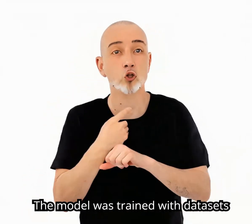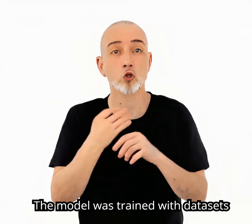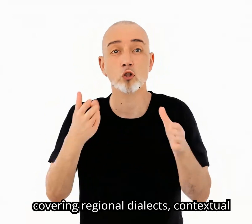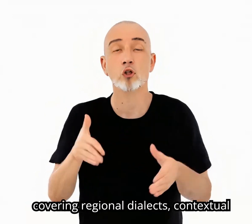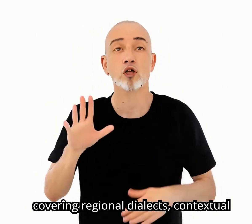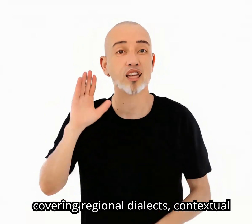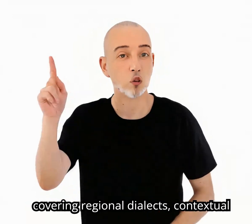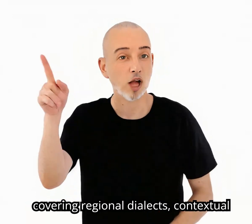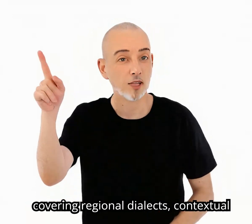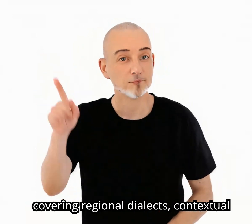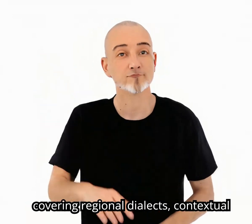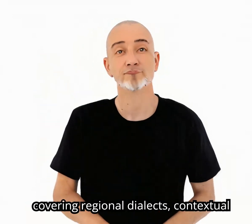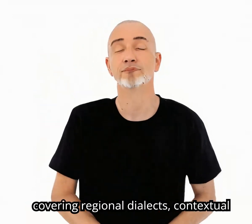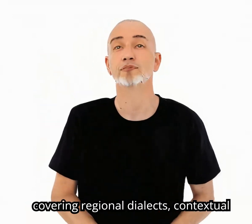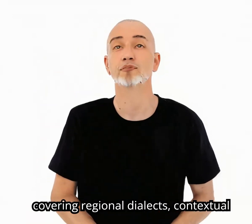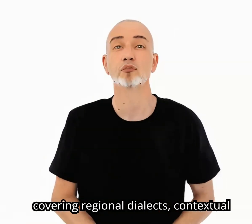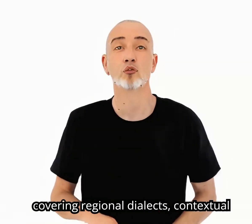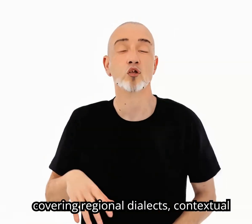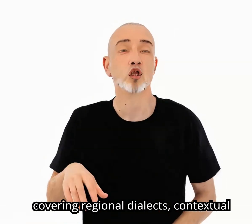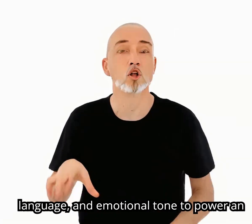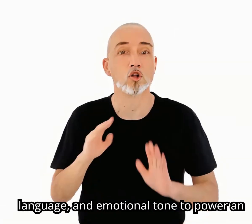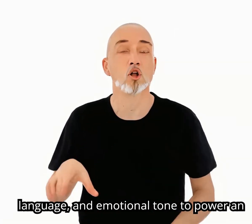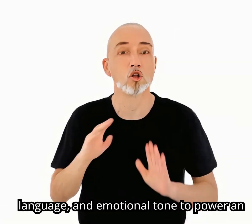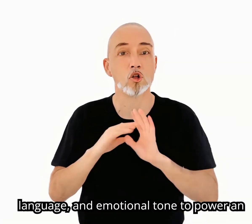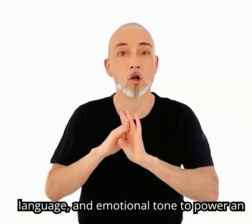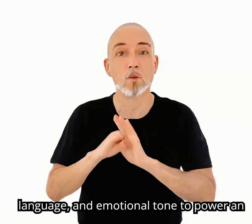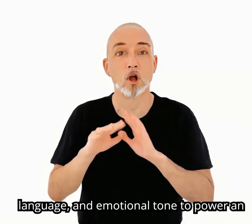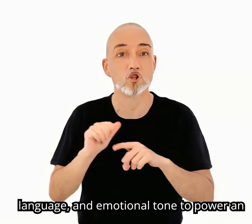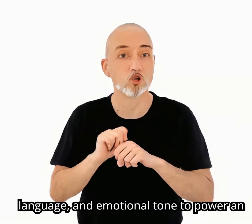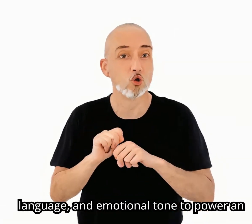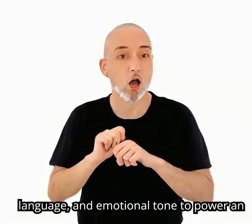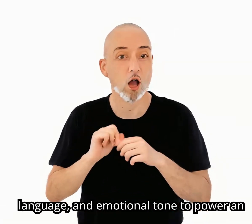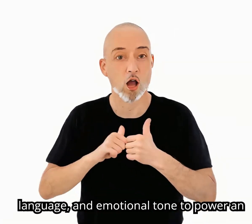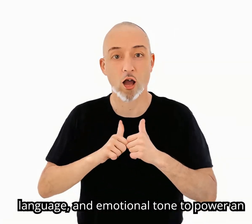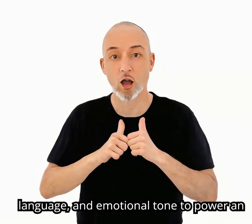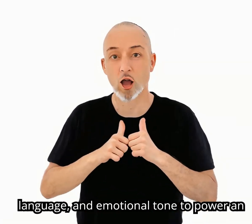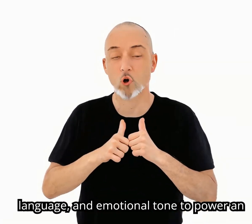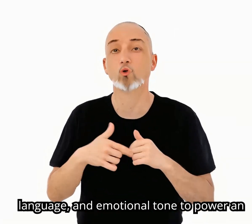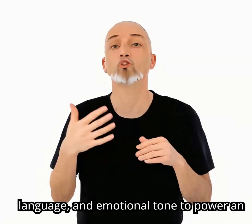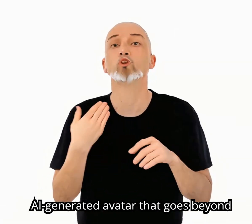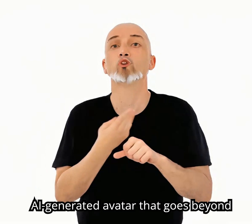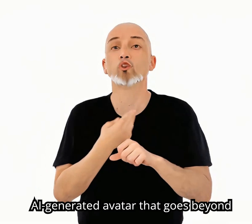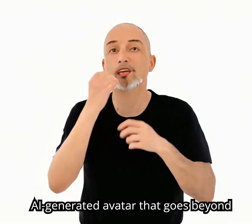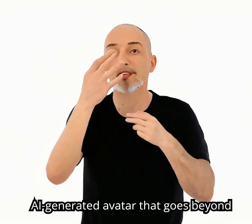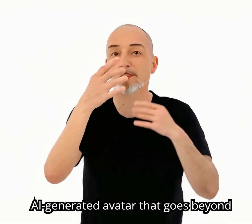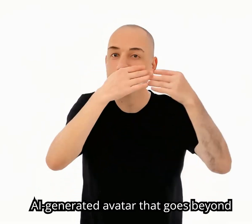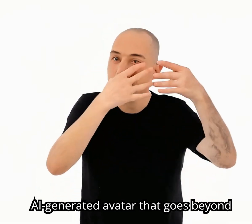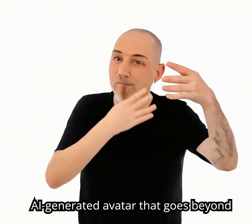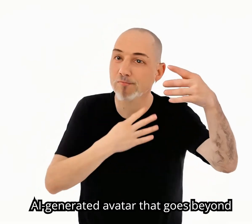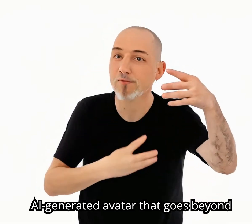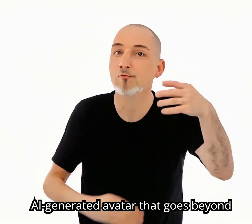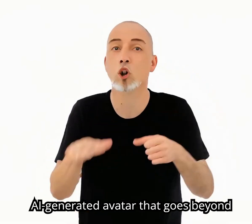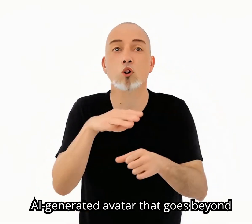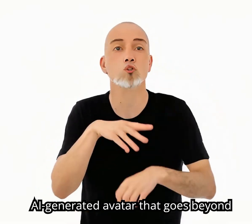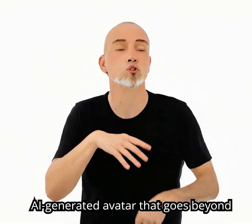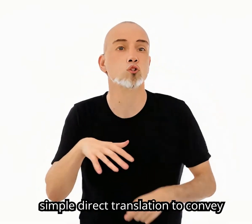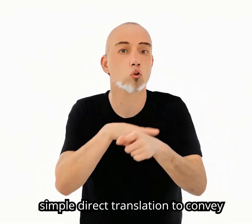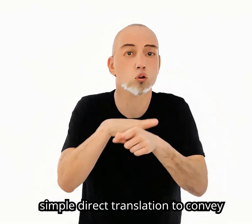covering regional dialects, contextual language, and emotional tone to power an AI-generated avatar that goes beyond simple